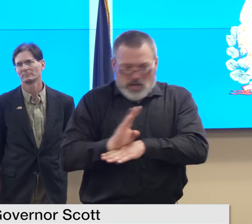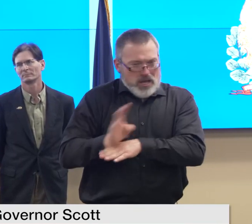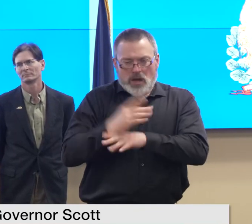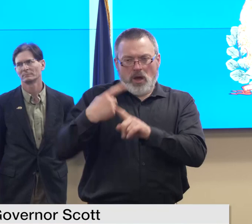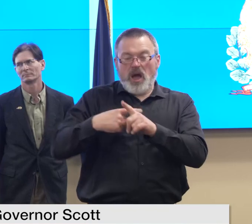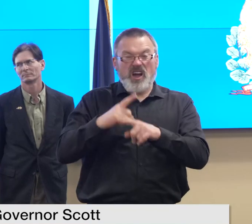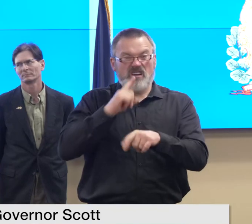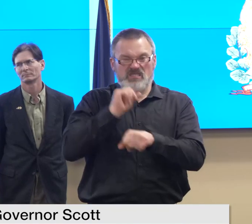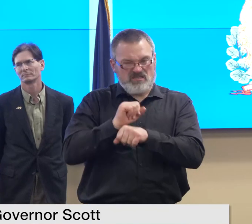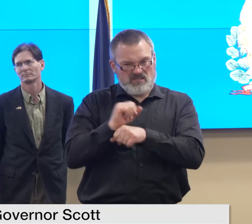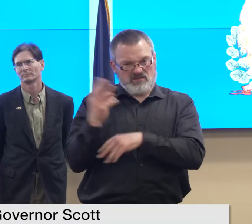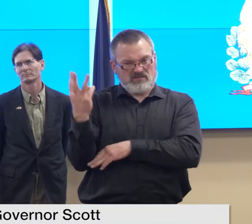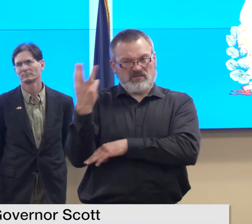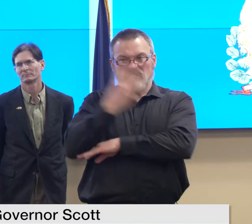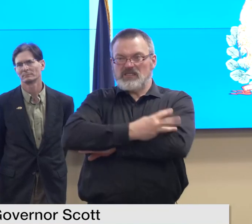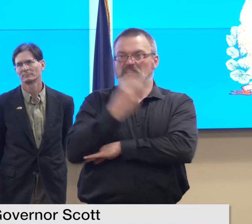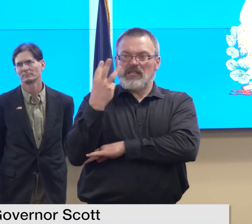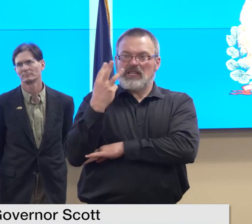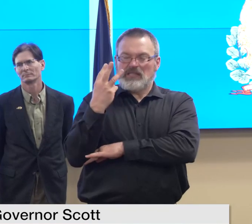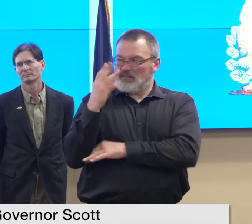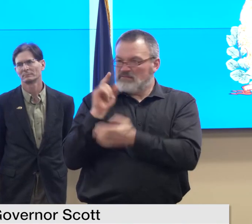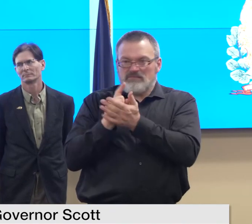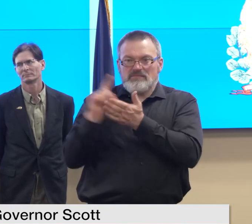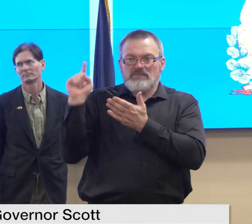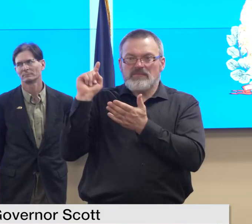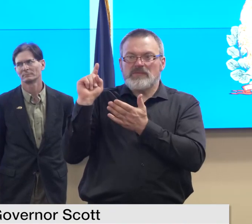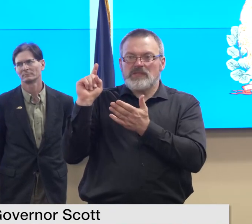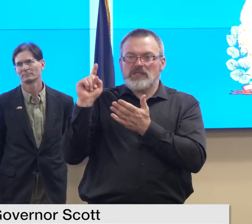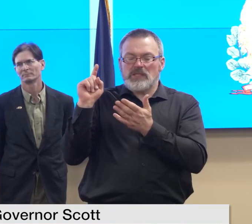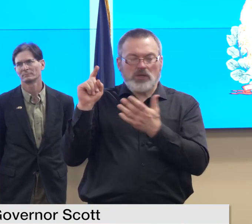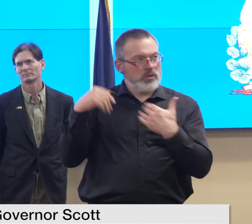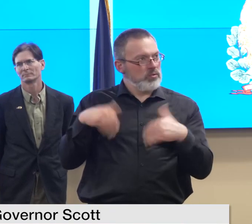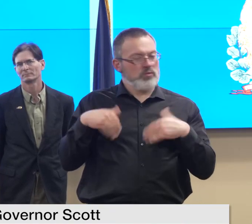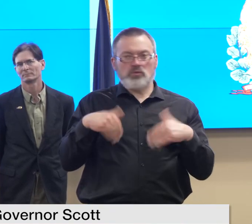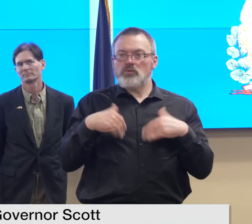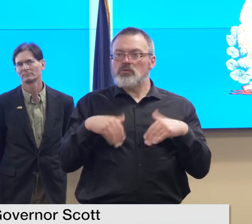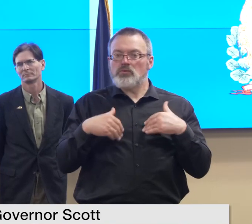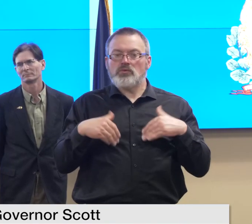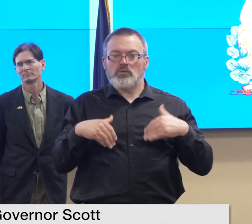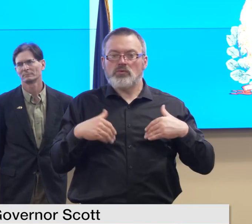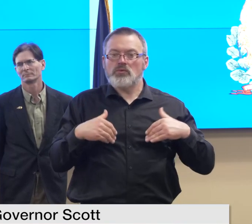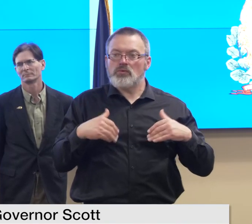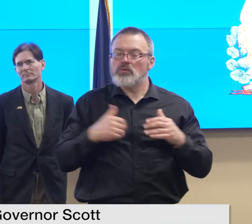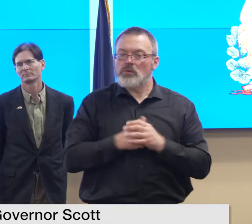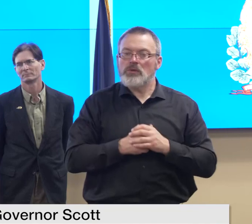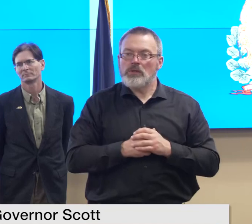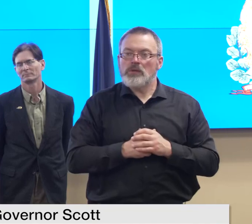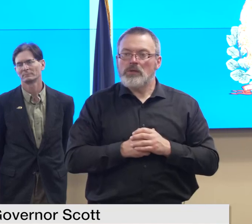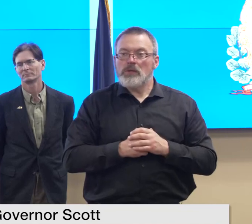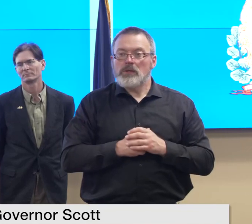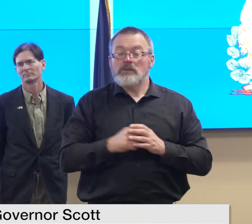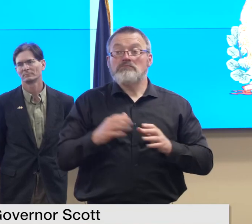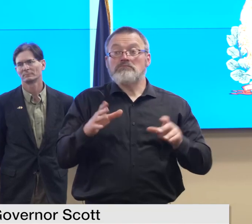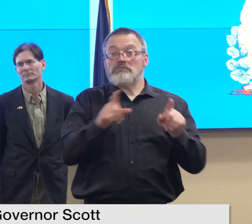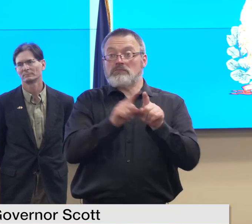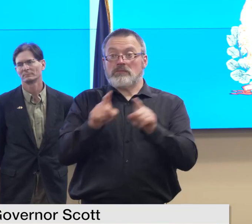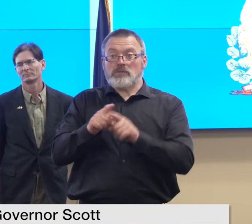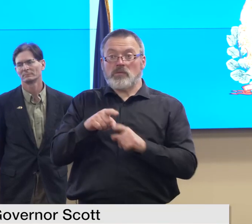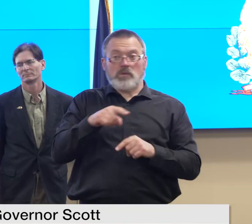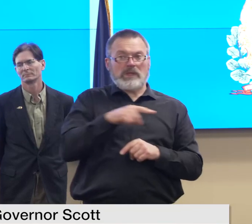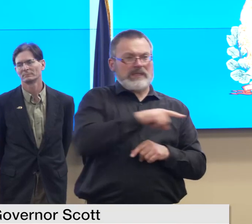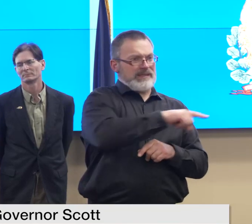you know a long six days in some respects um and especially for those who are dealing with it on the ground